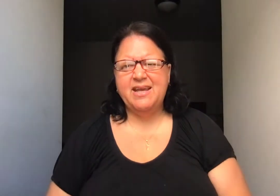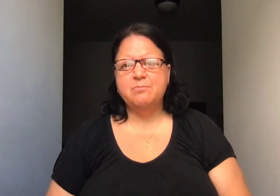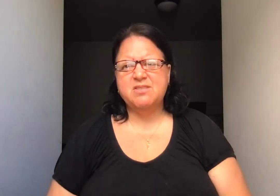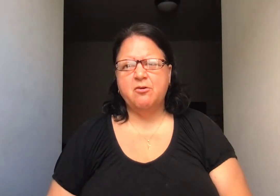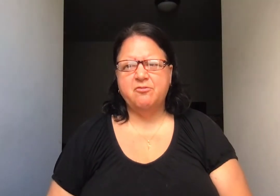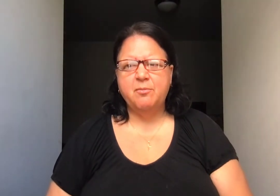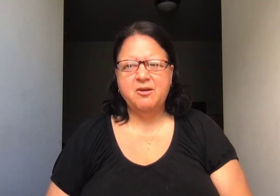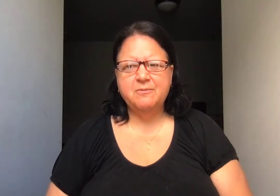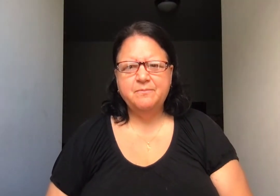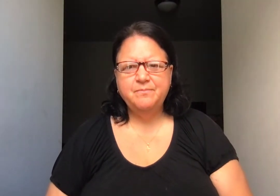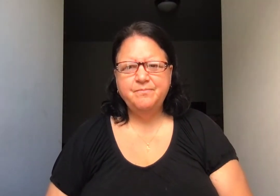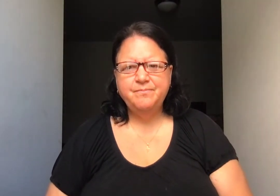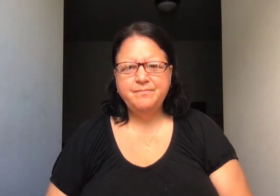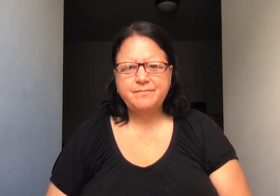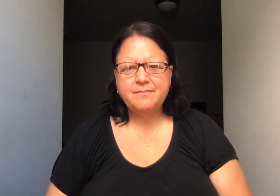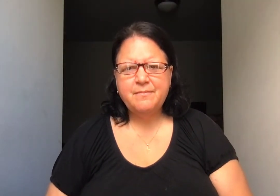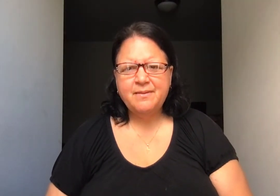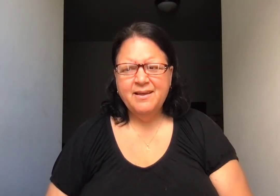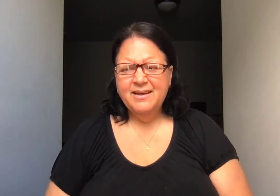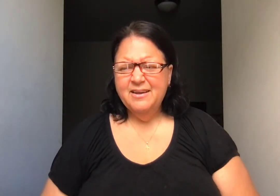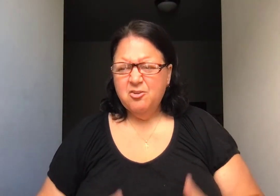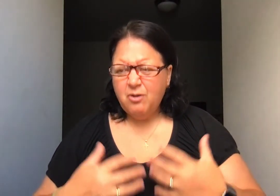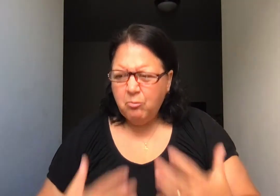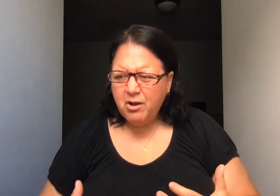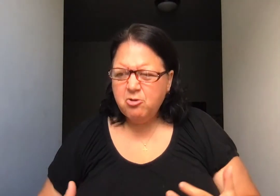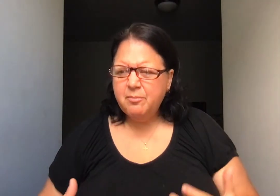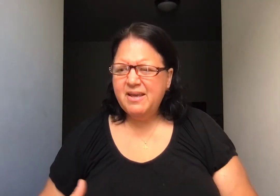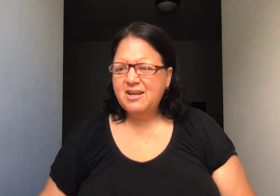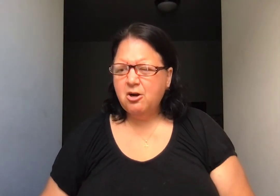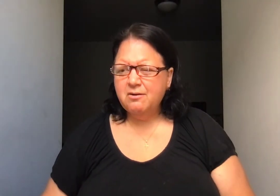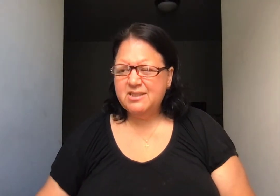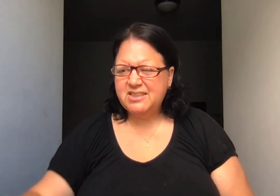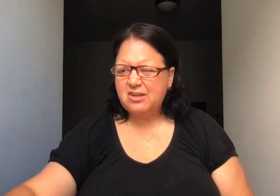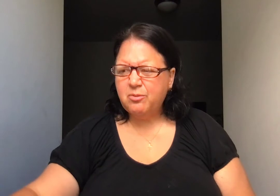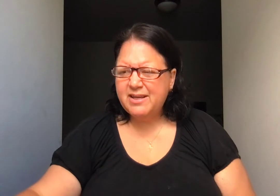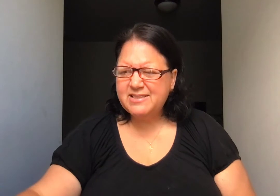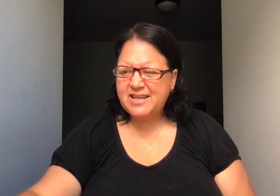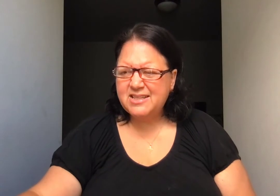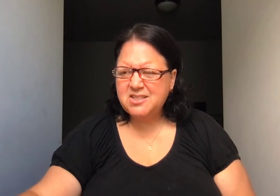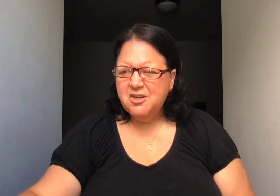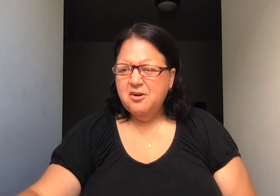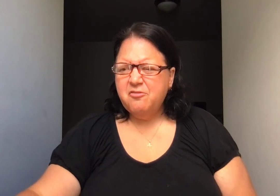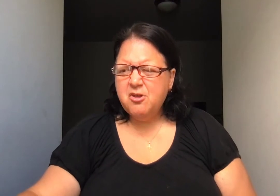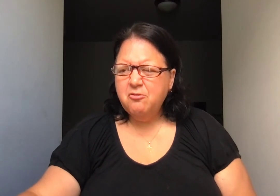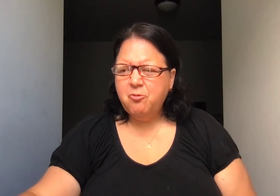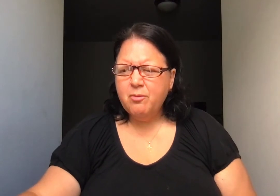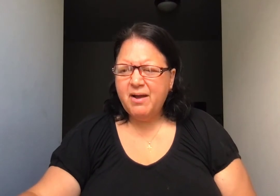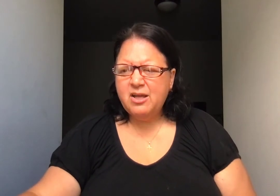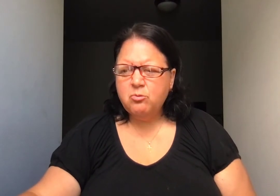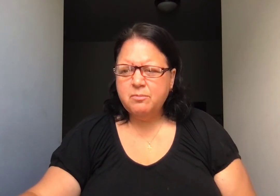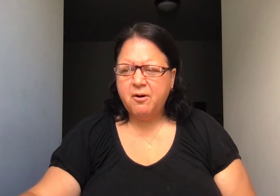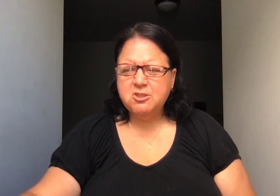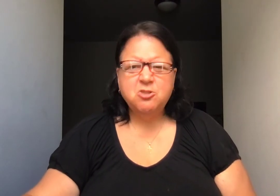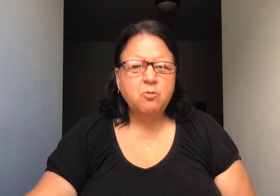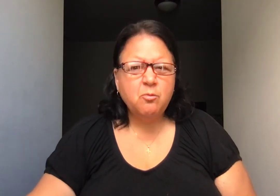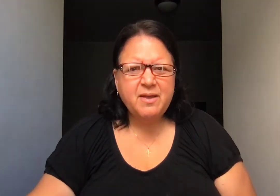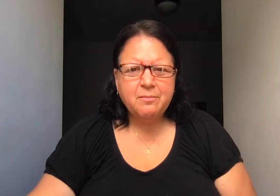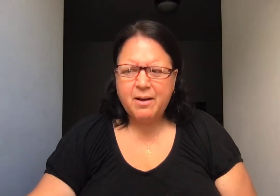himself from you. So I want you to be encouraged. That's why it says, for you form my inward parts. You wove me in my